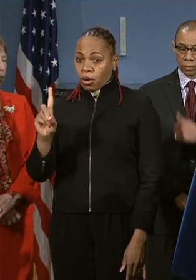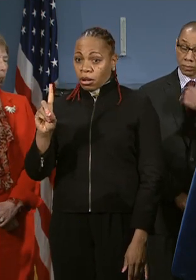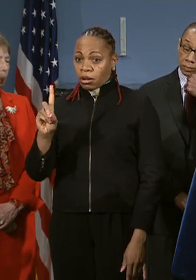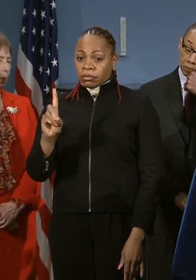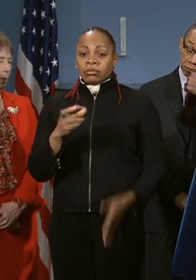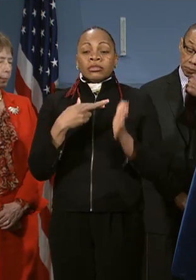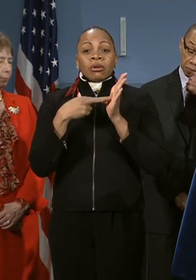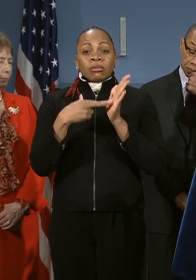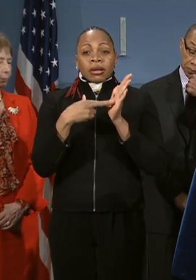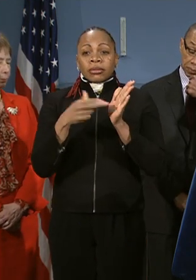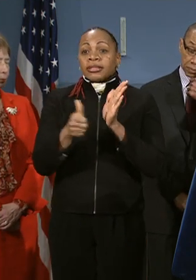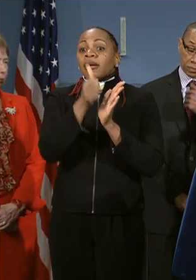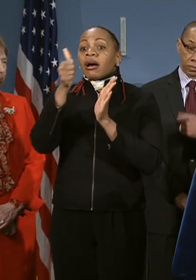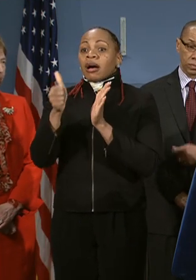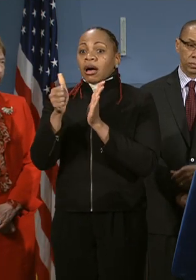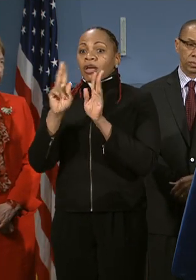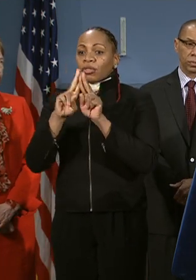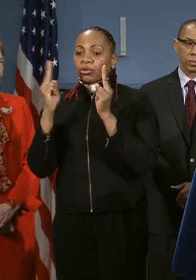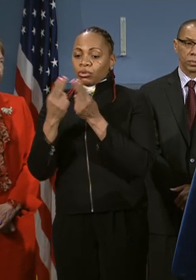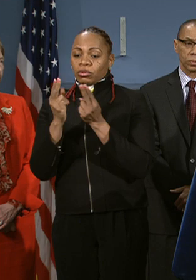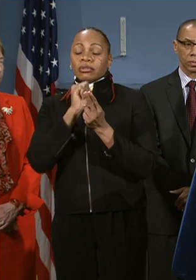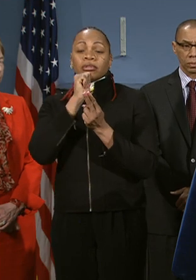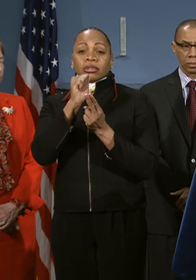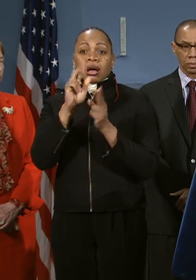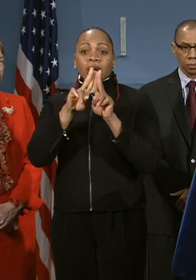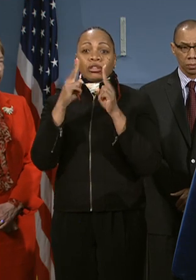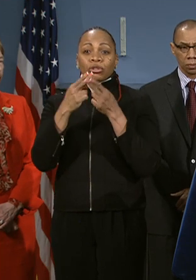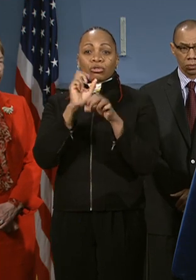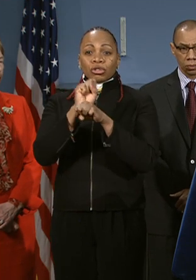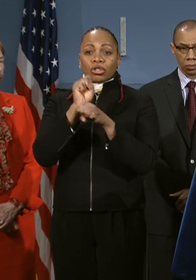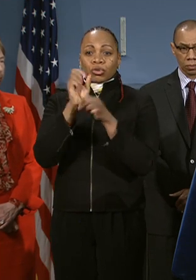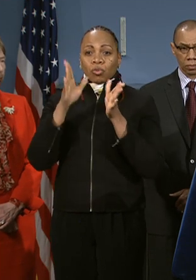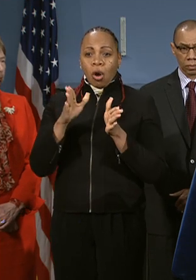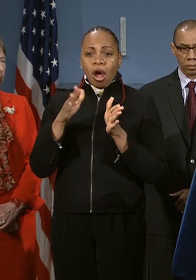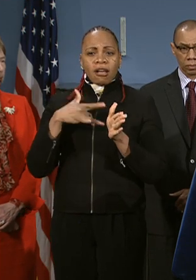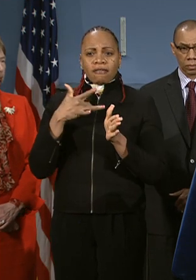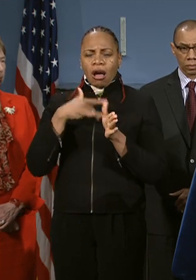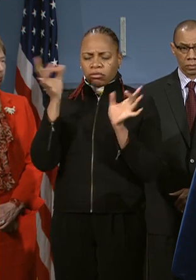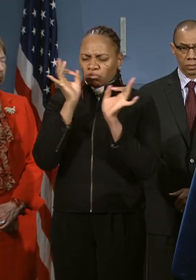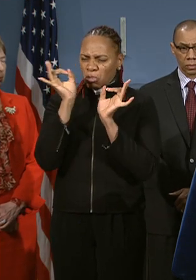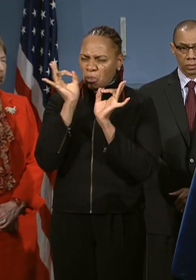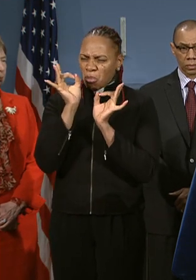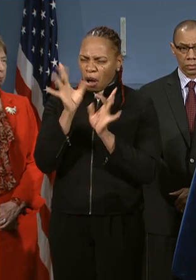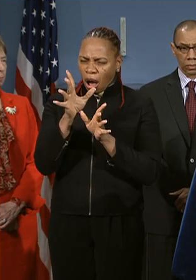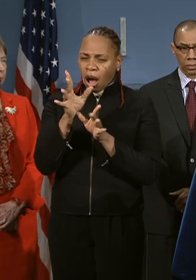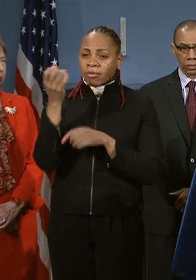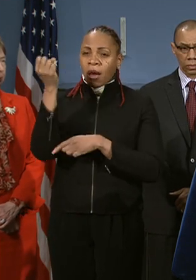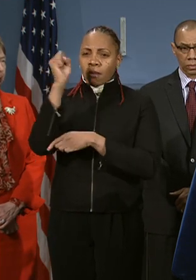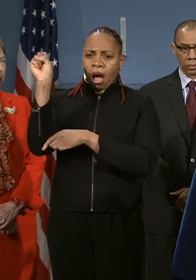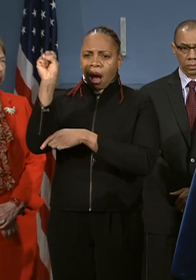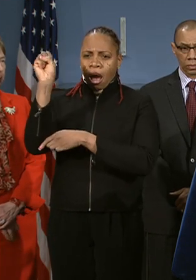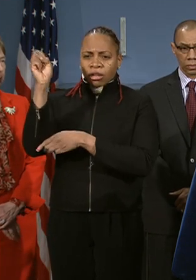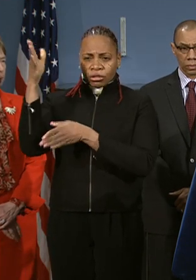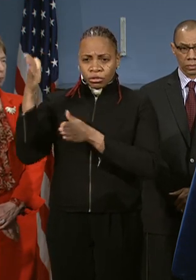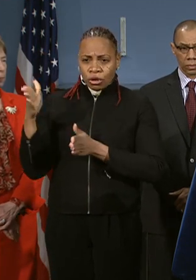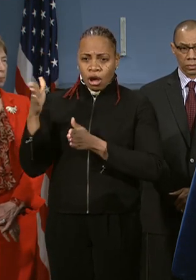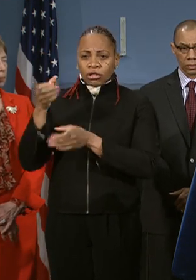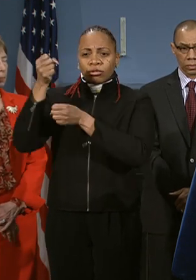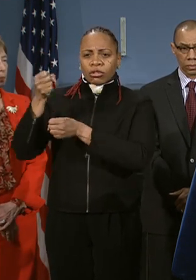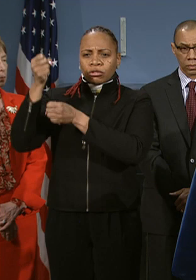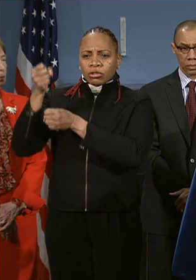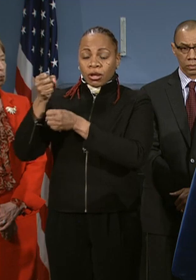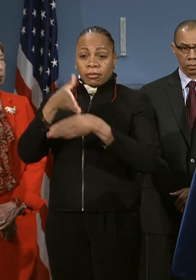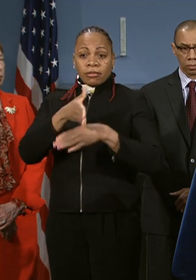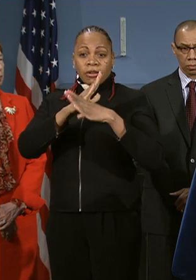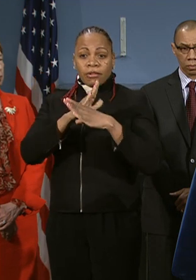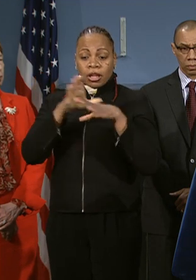unions or are non-union workers. And I think it's just an outrage that picketers would try to prevent them from doing their jobs. It